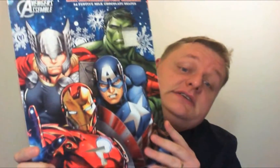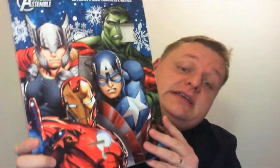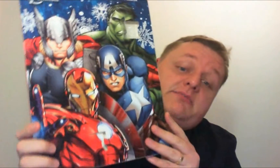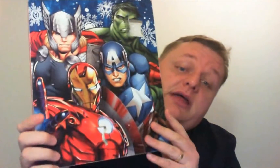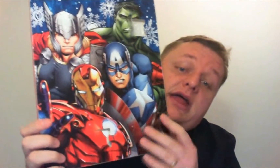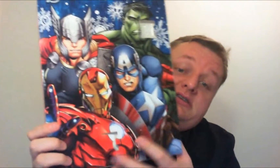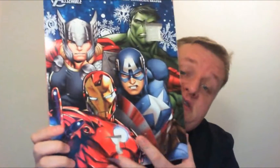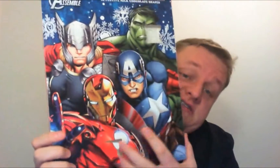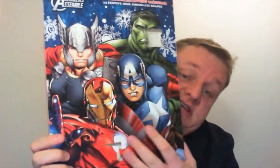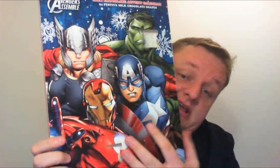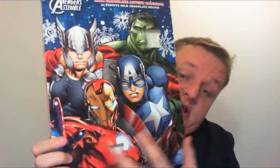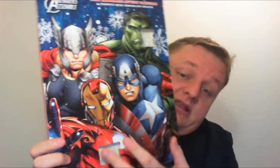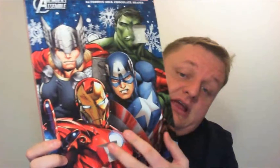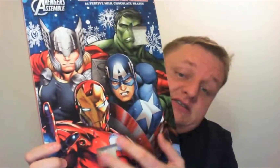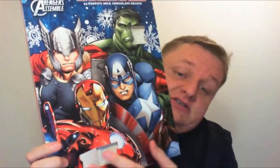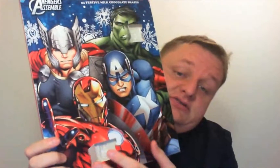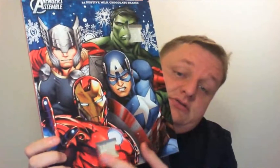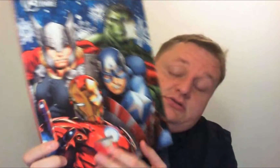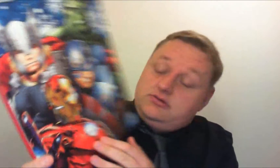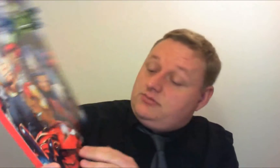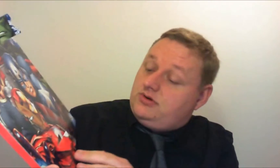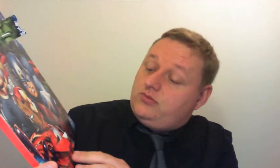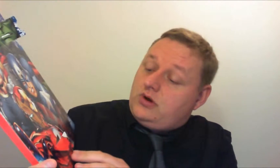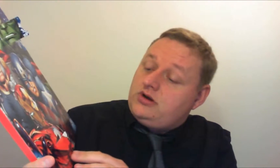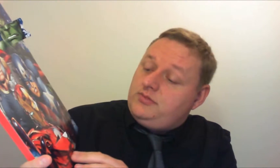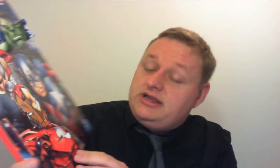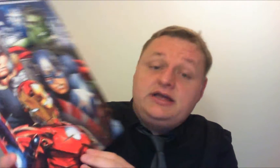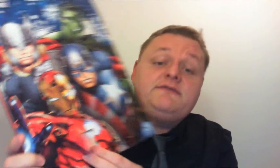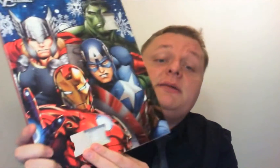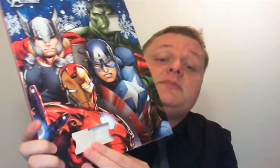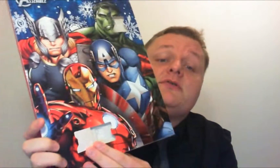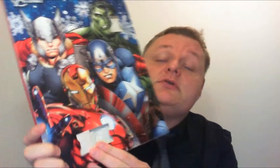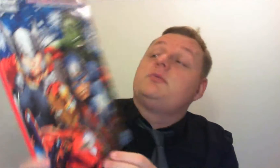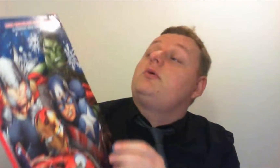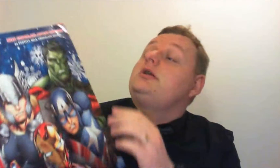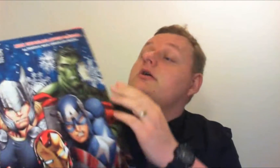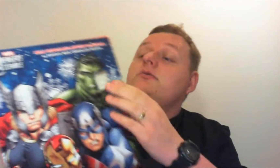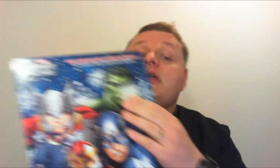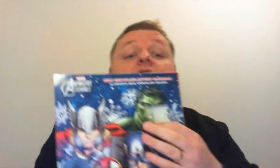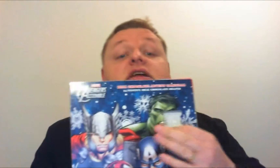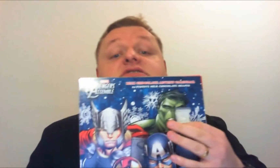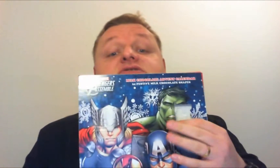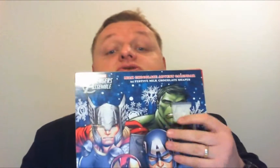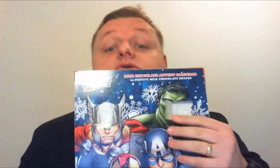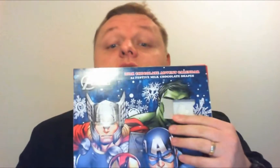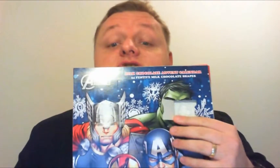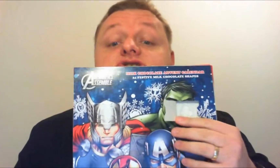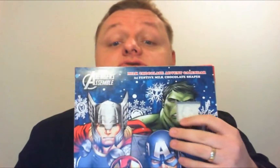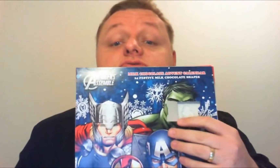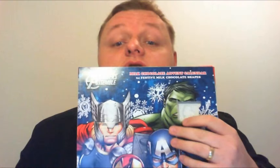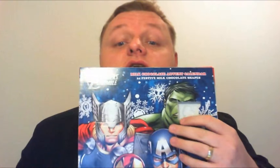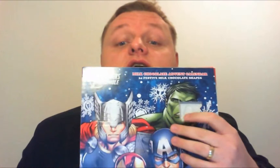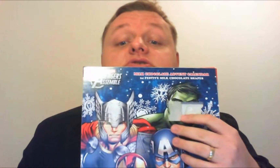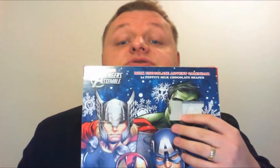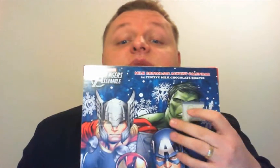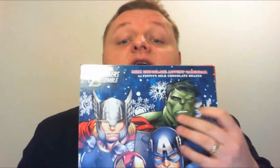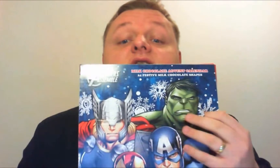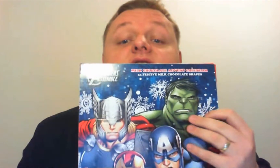December and as you can see that's door number one I believe yep door number one and up there is door number two just behind